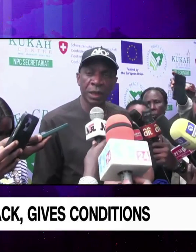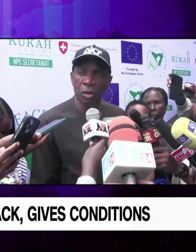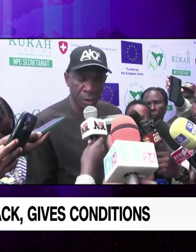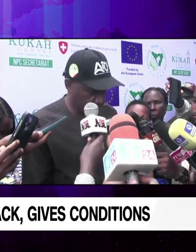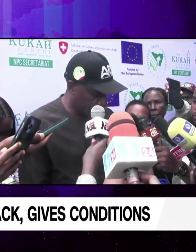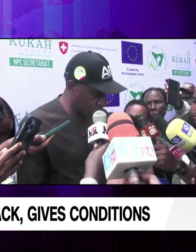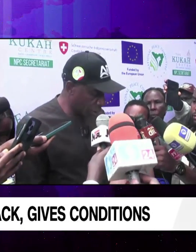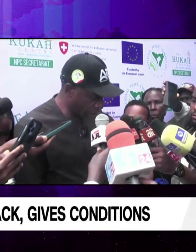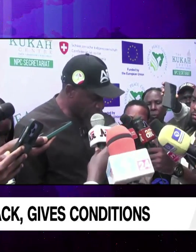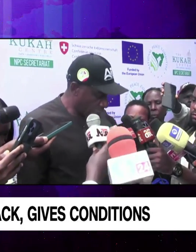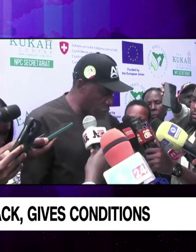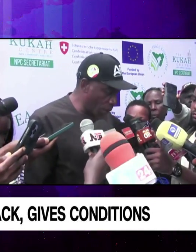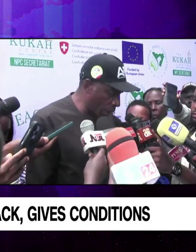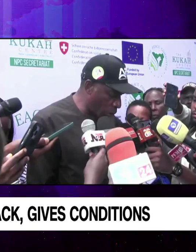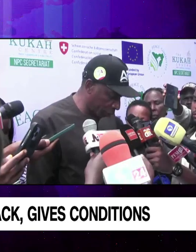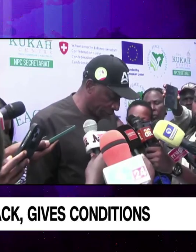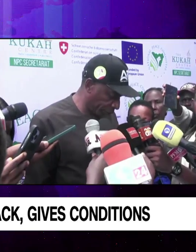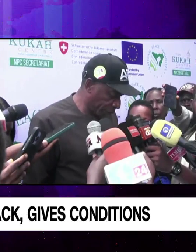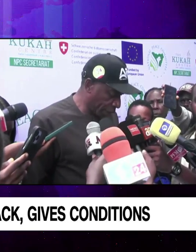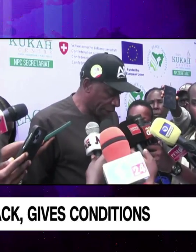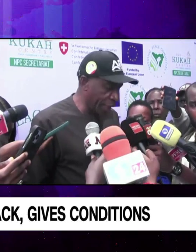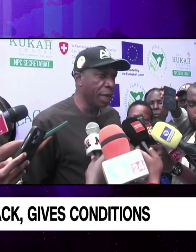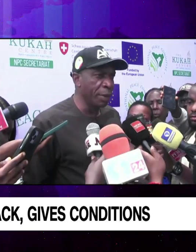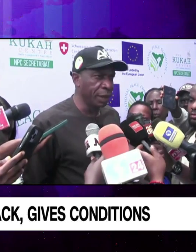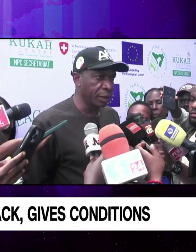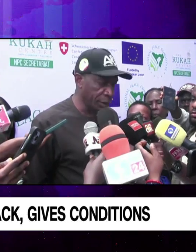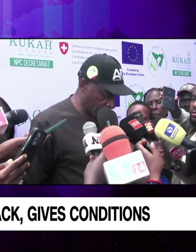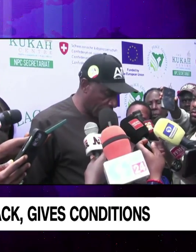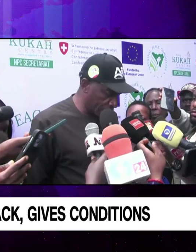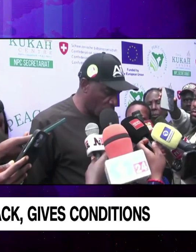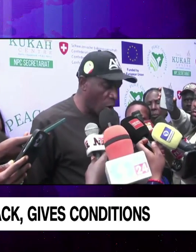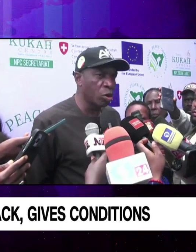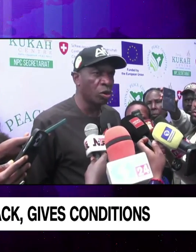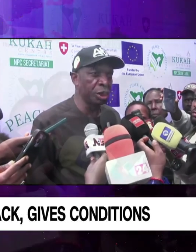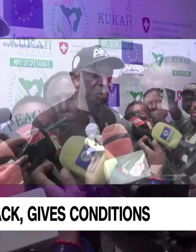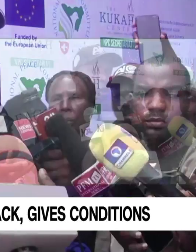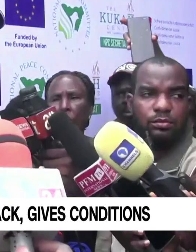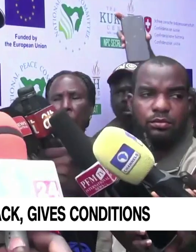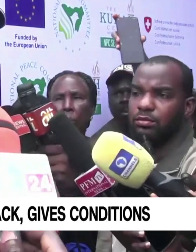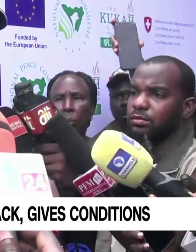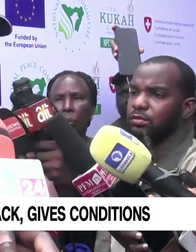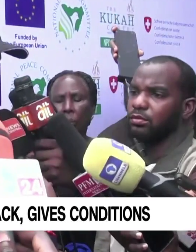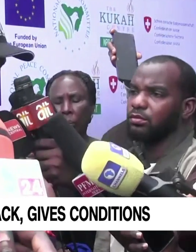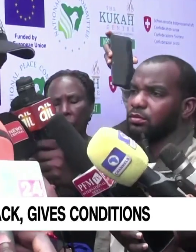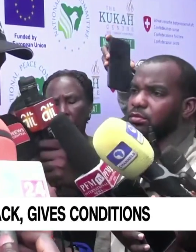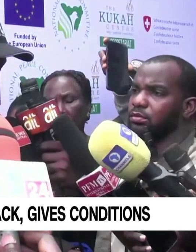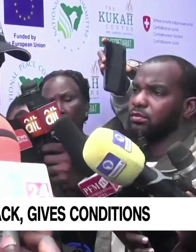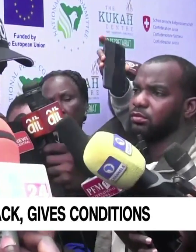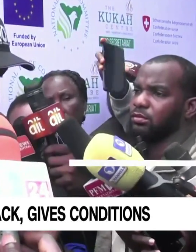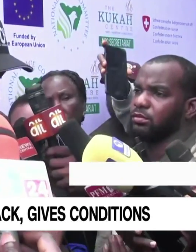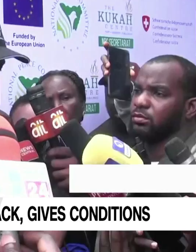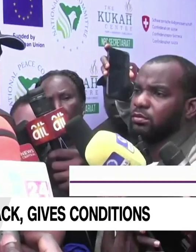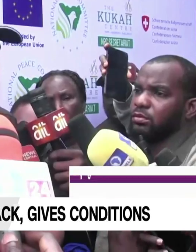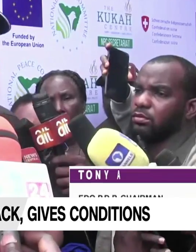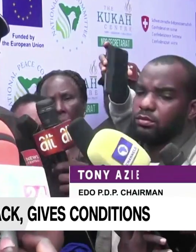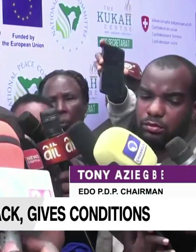-progressive Congress. The party believes it cannot prevail in a free, fair and peaceful election. We have to sign the peace accord. We are not saying